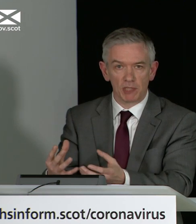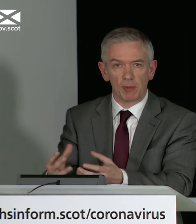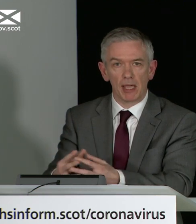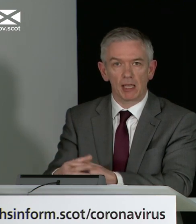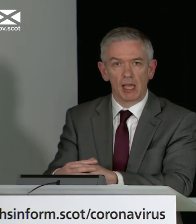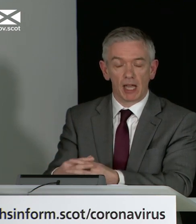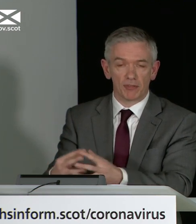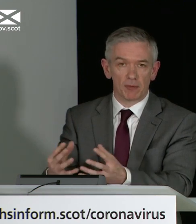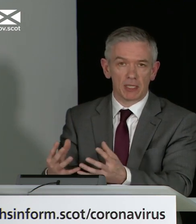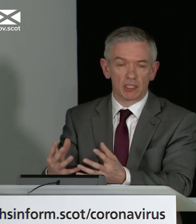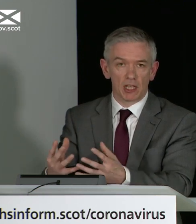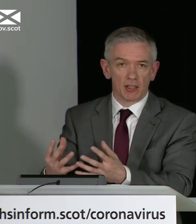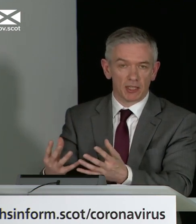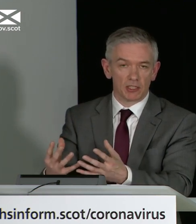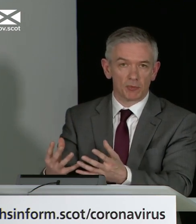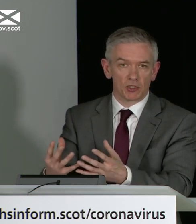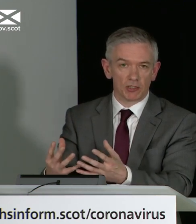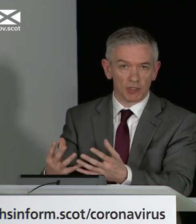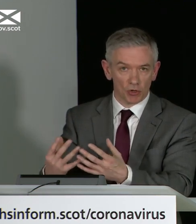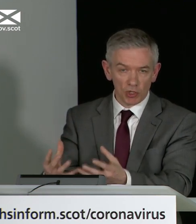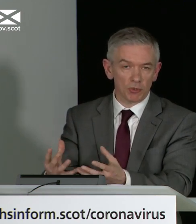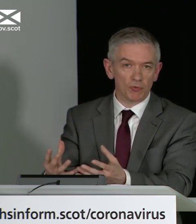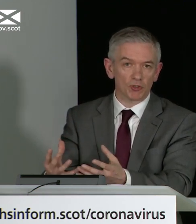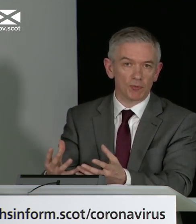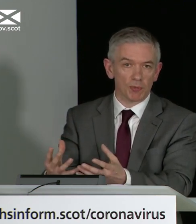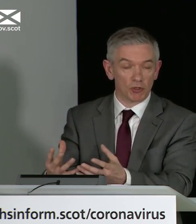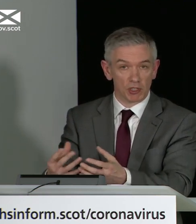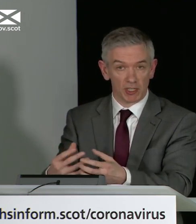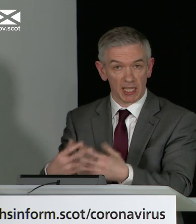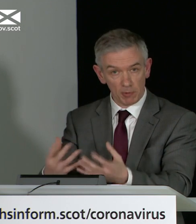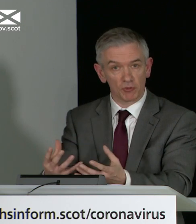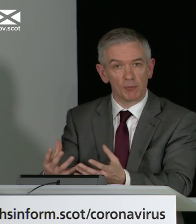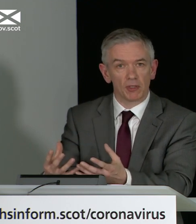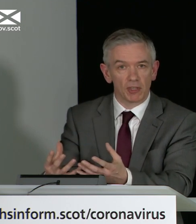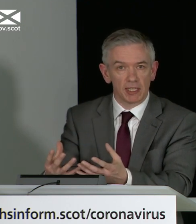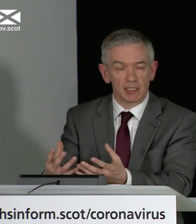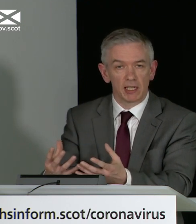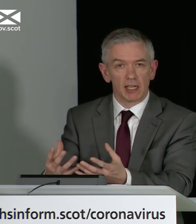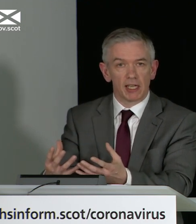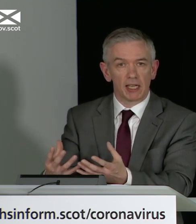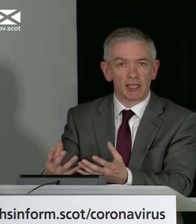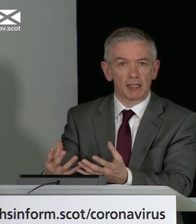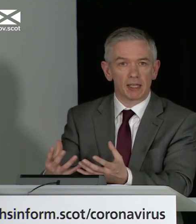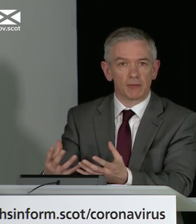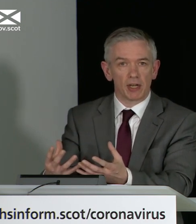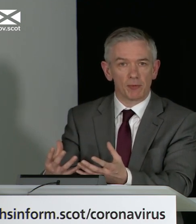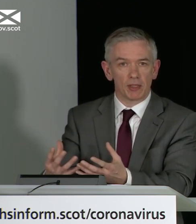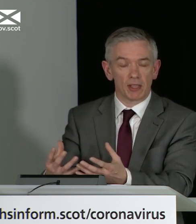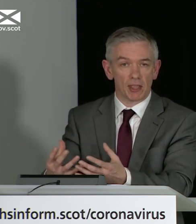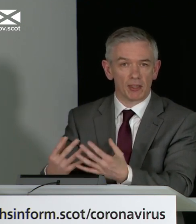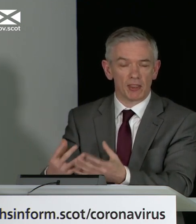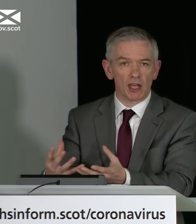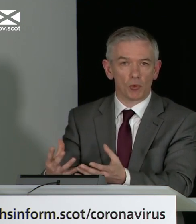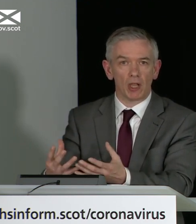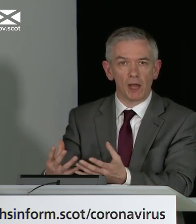they can best be met. And if that means that they need to be transferred to hospital for treatment because of the type of treatment that they need in that environment,